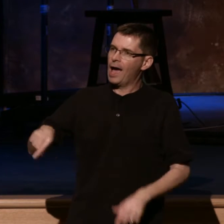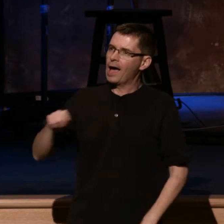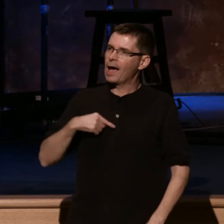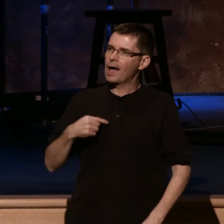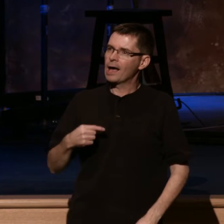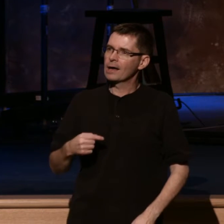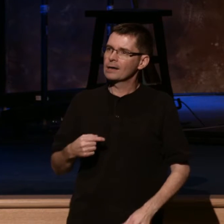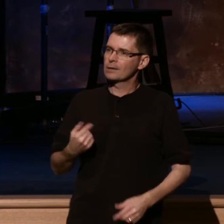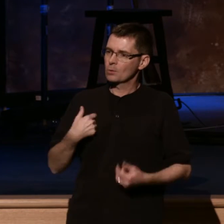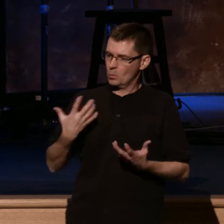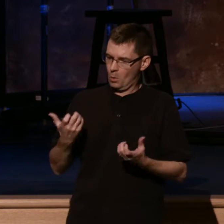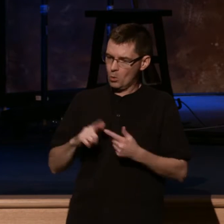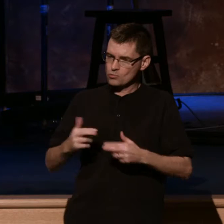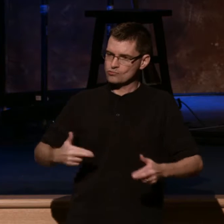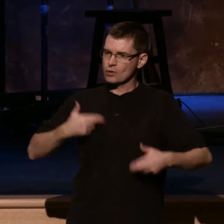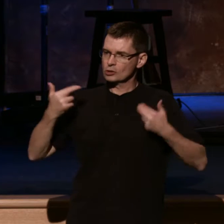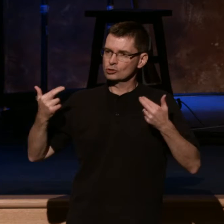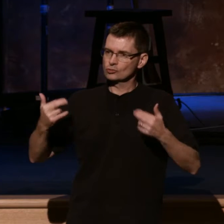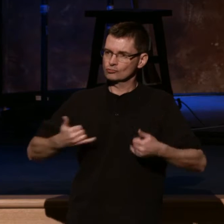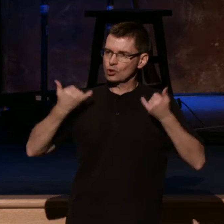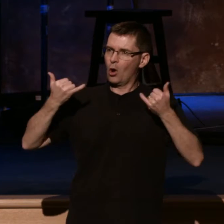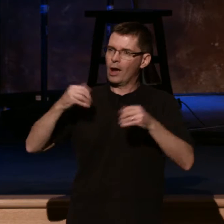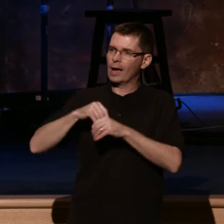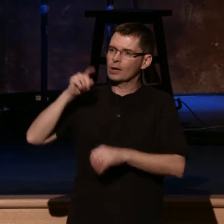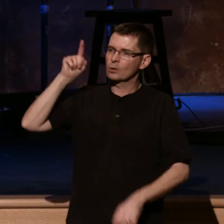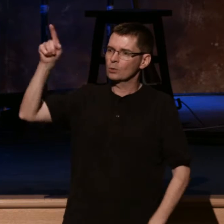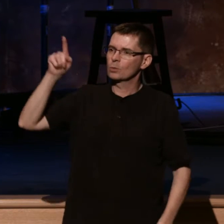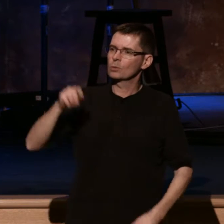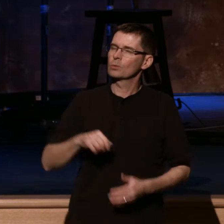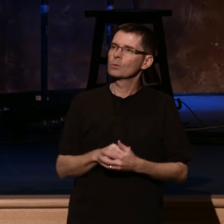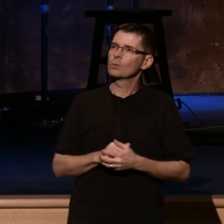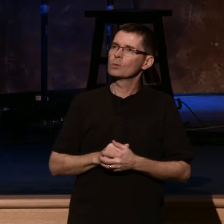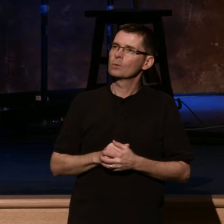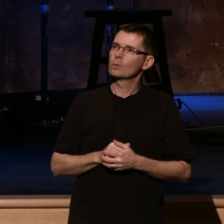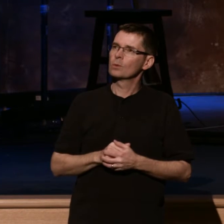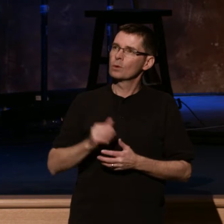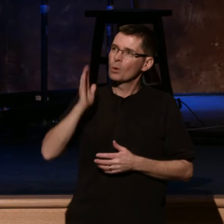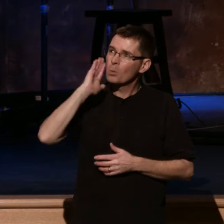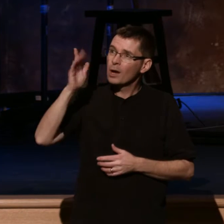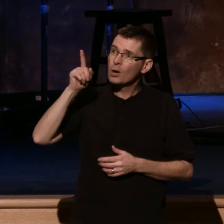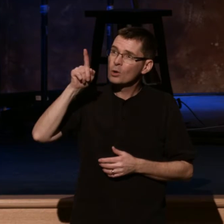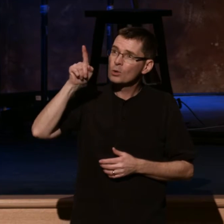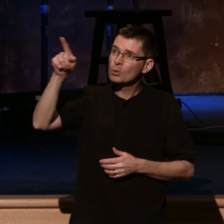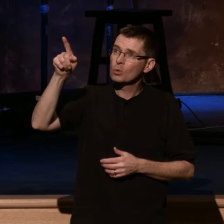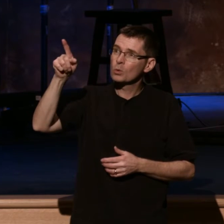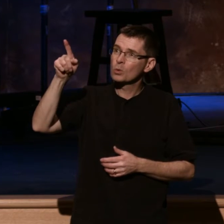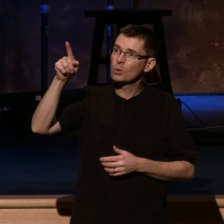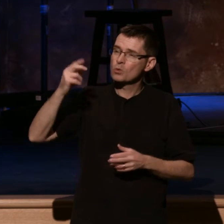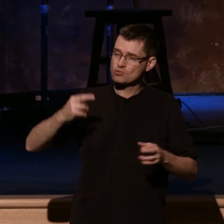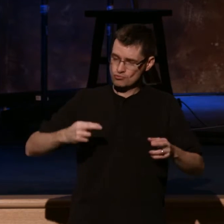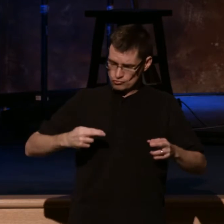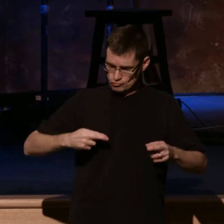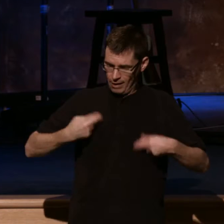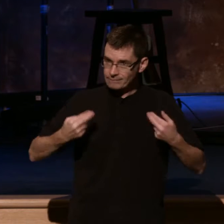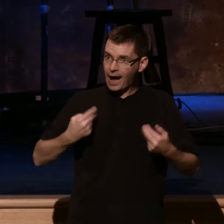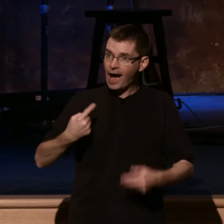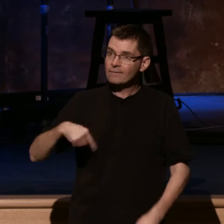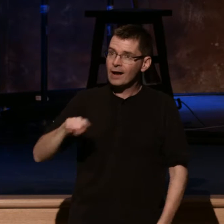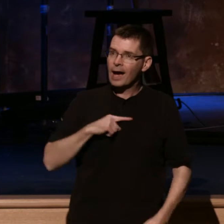The you there is emphatic. Literally, would read this way. Will you not revive us again? God,